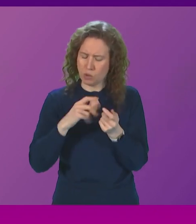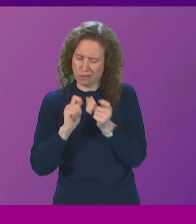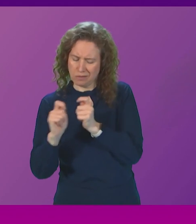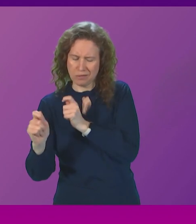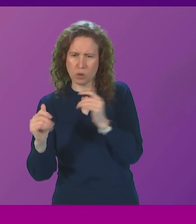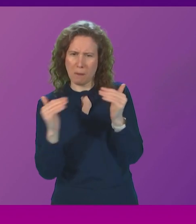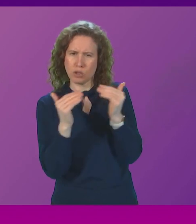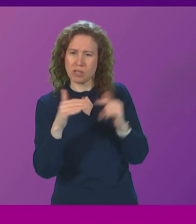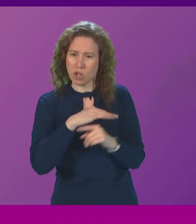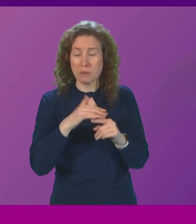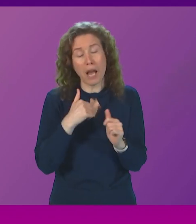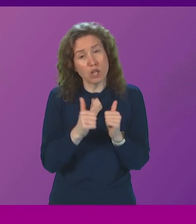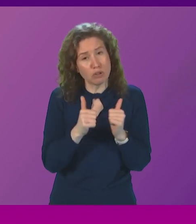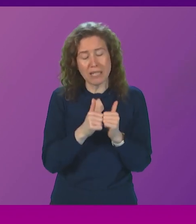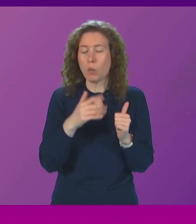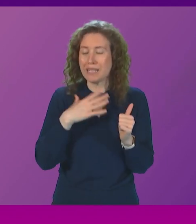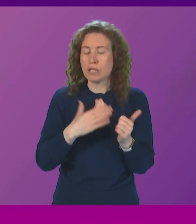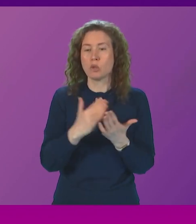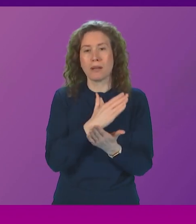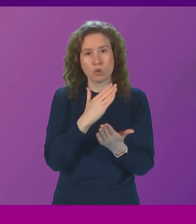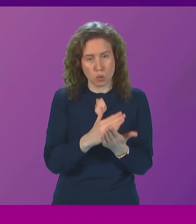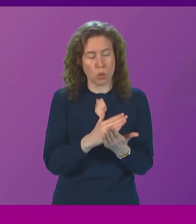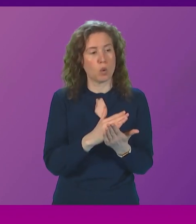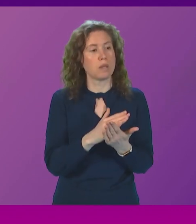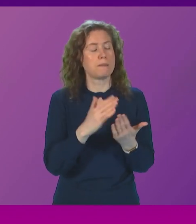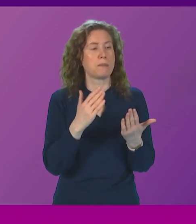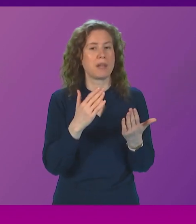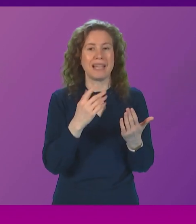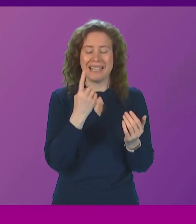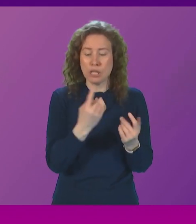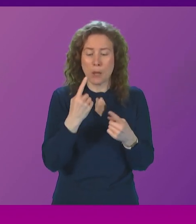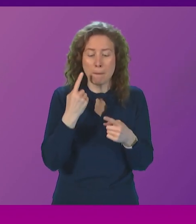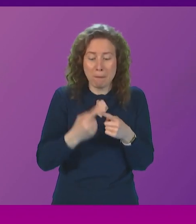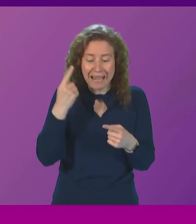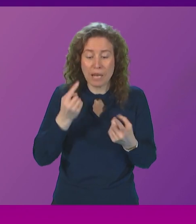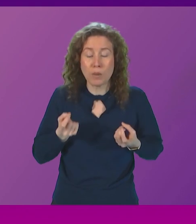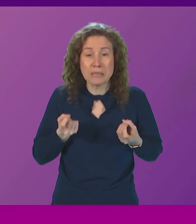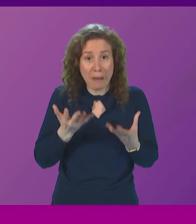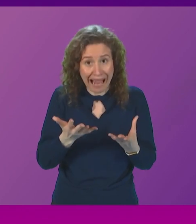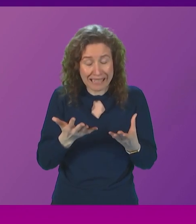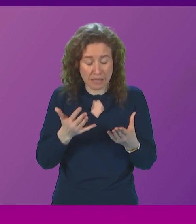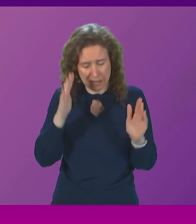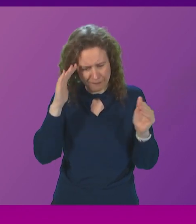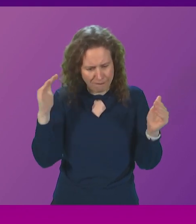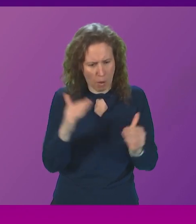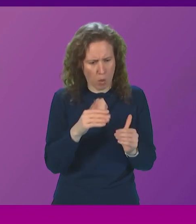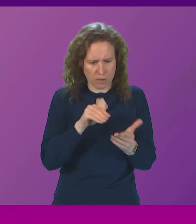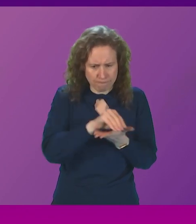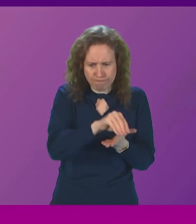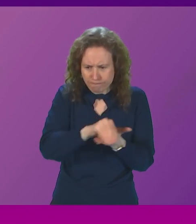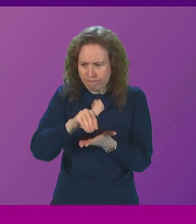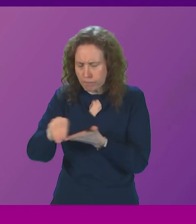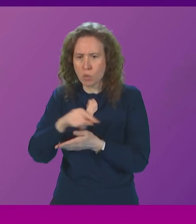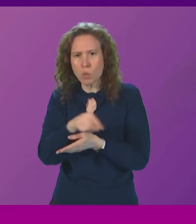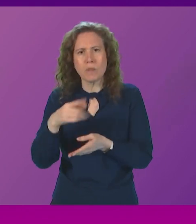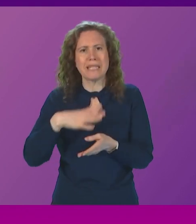intend I agree with her we have to ensure that every single penny we spend is targeted towards those who need it the